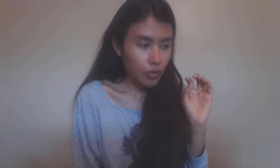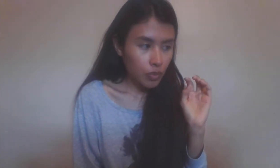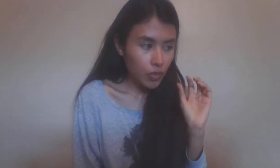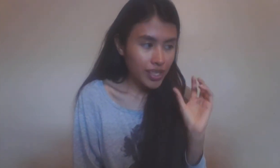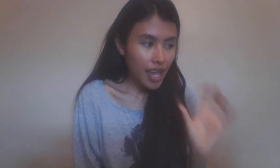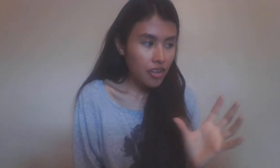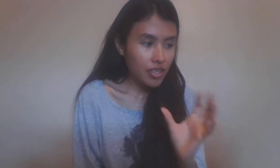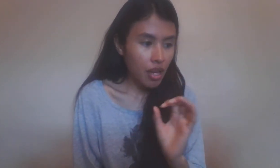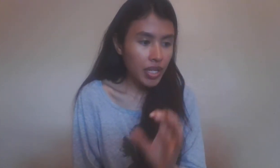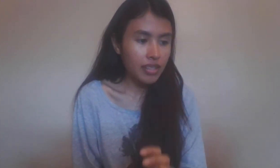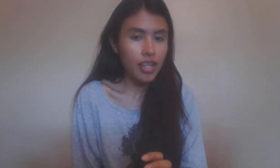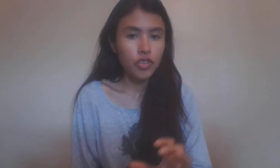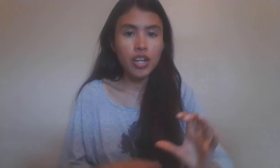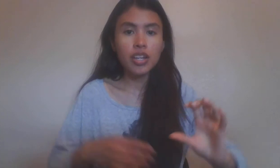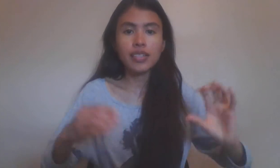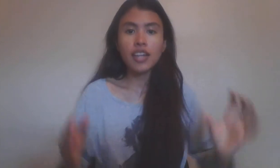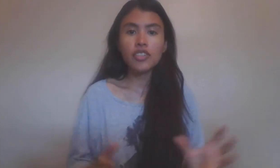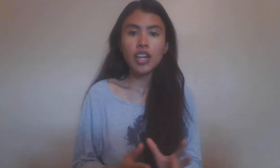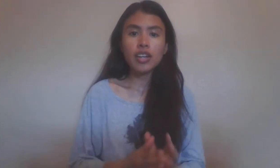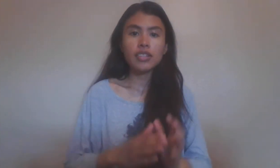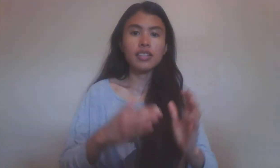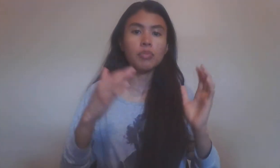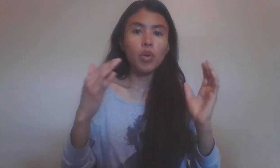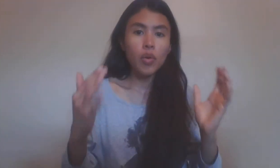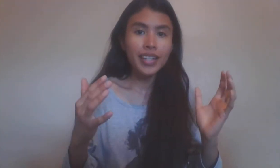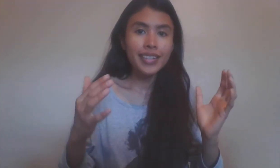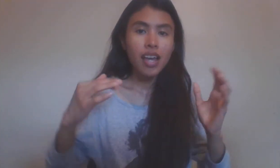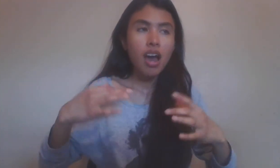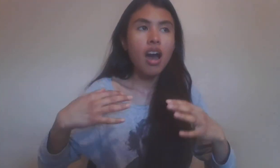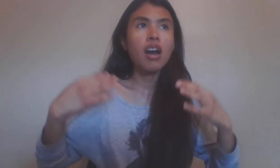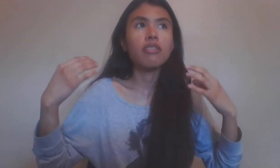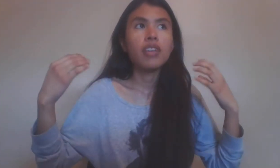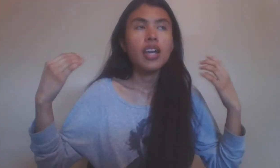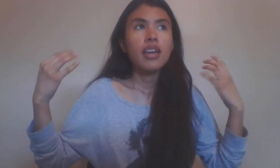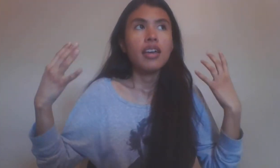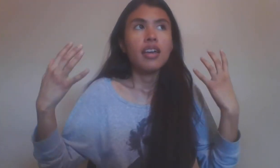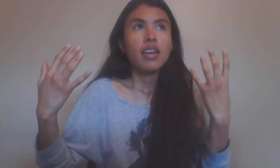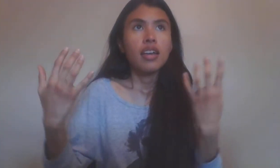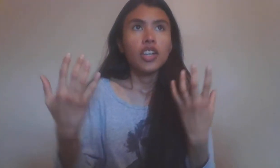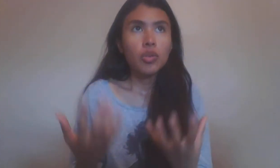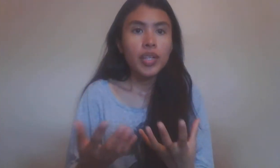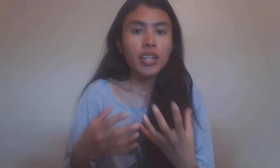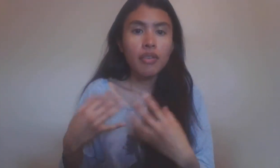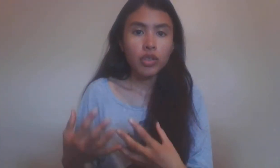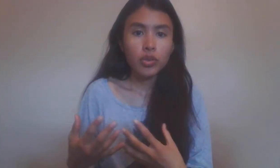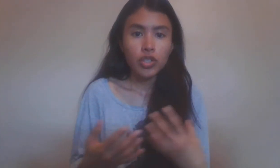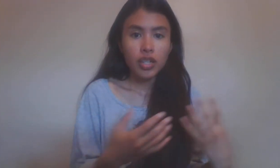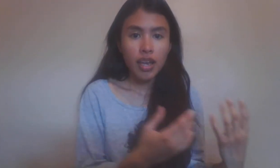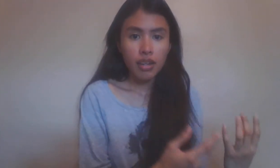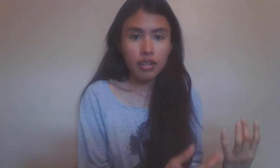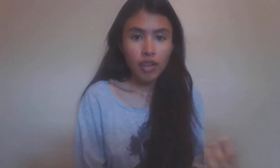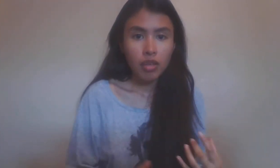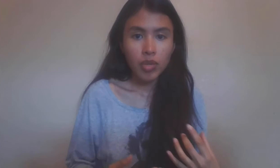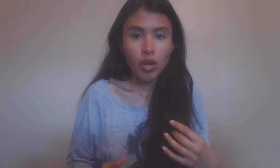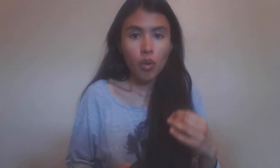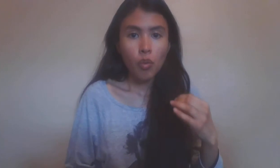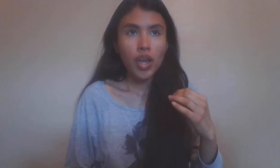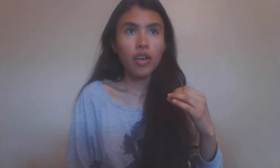when Saturn is coming into Sagittarius, Sagittarius is the point of human evolution and development where